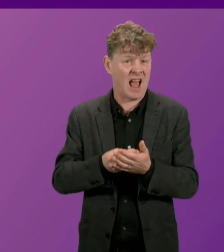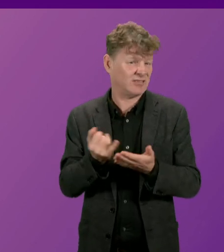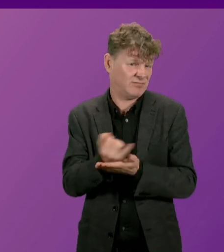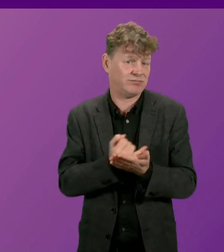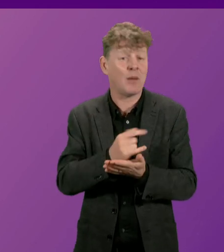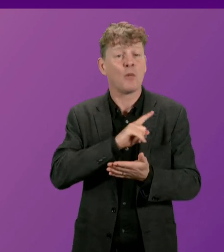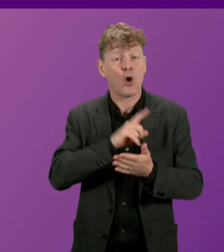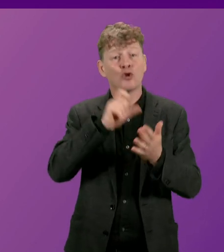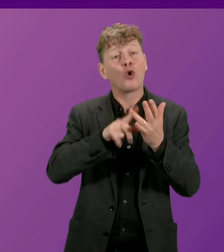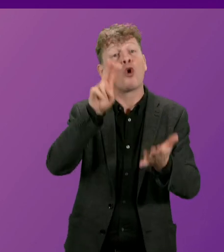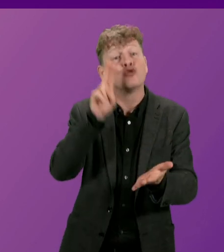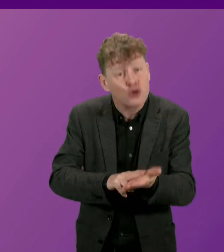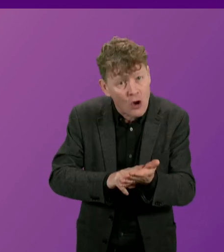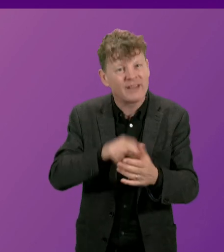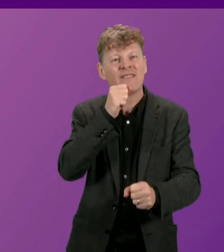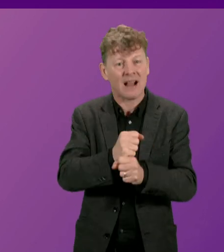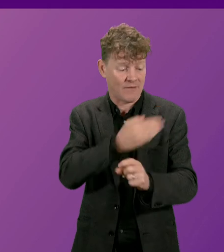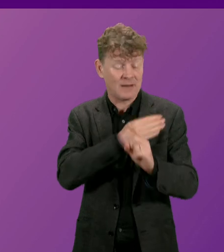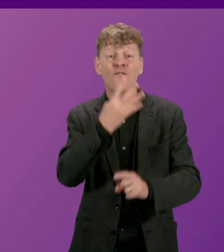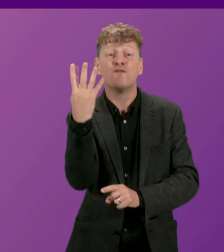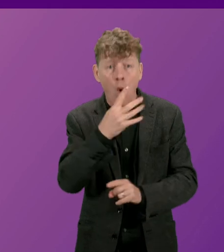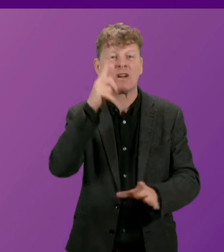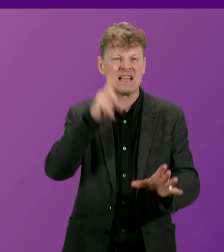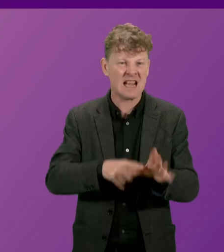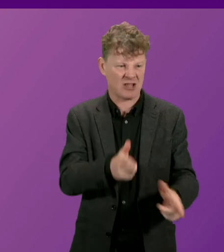of the Conservative government for 14 years.